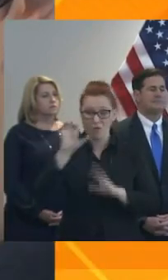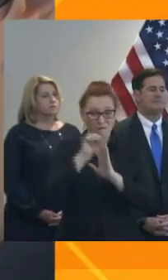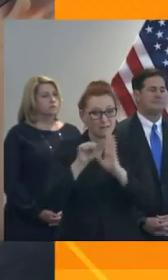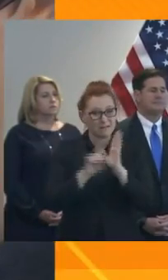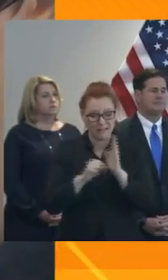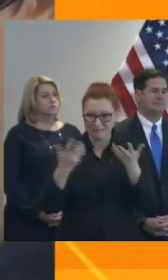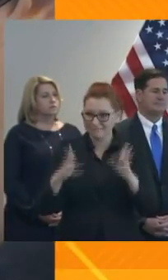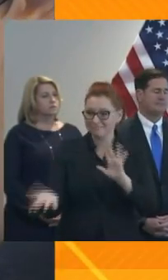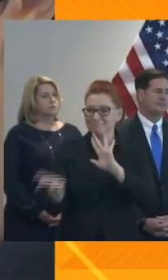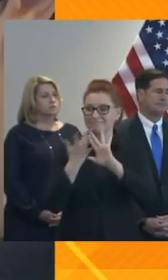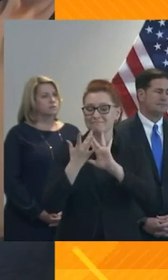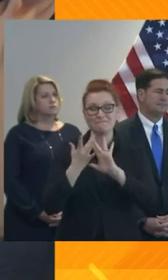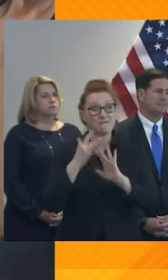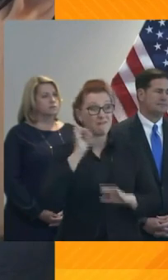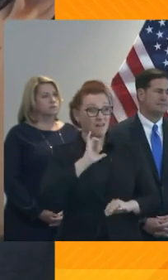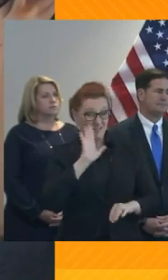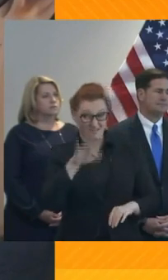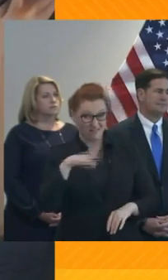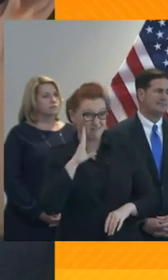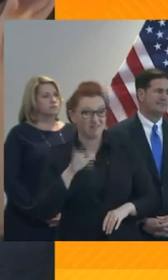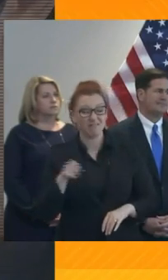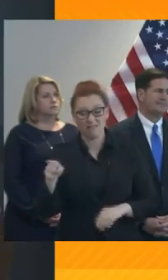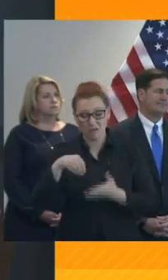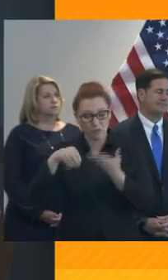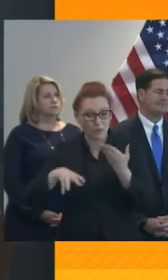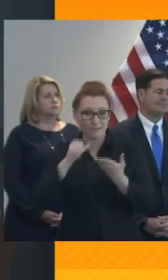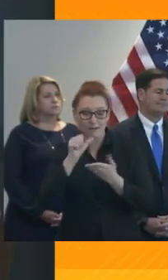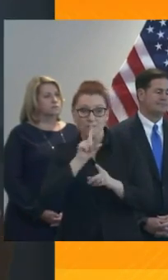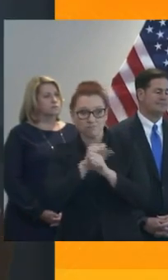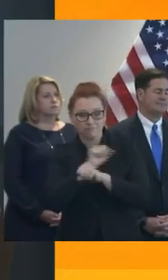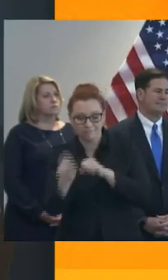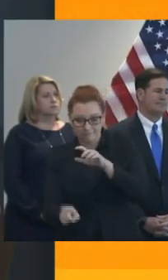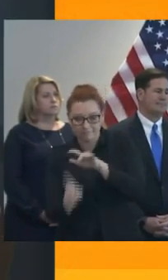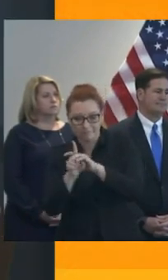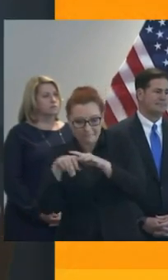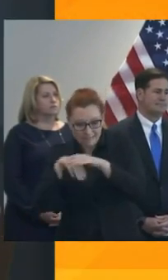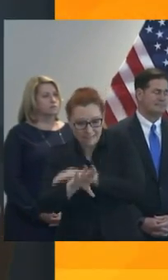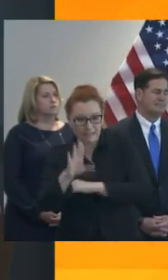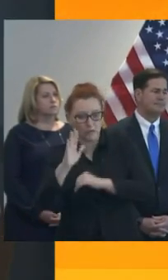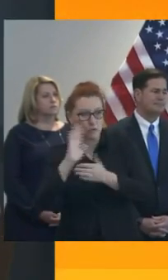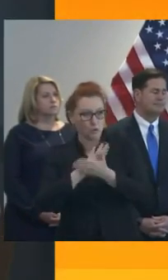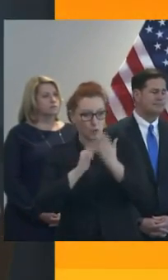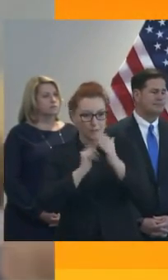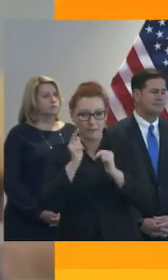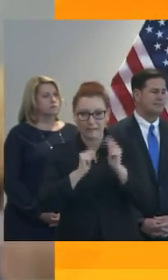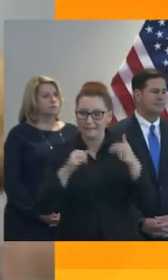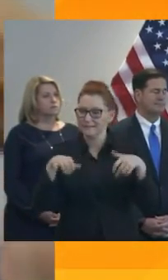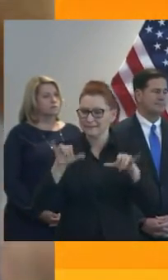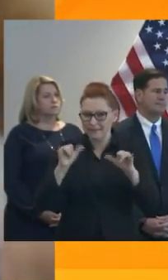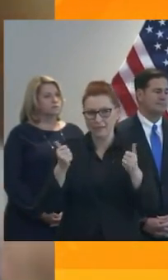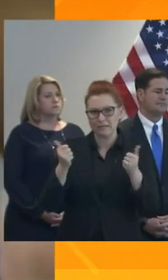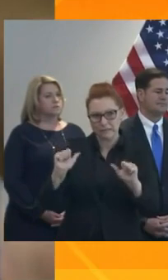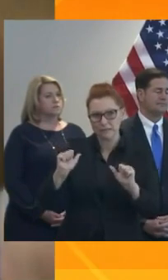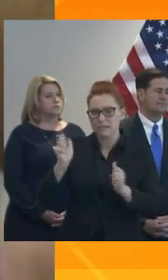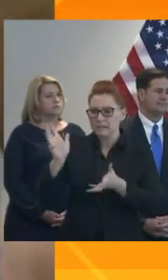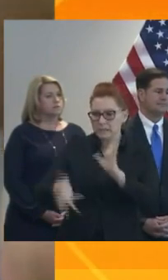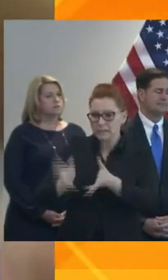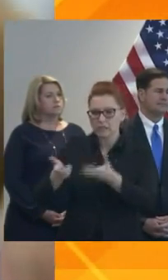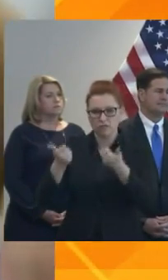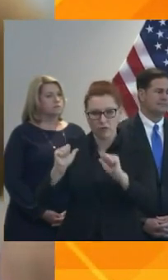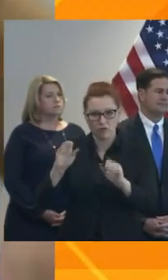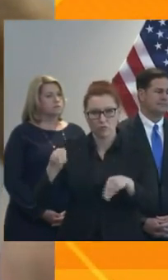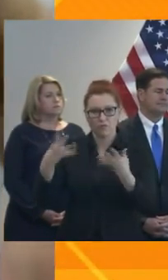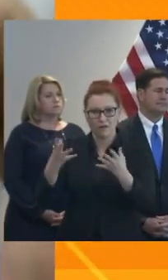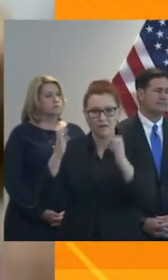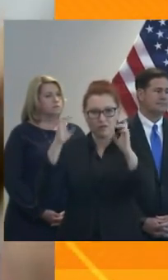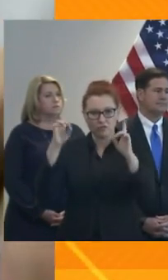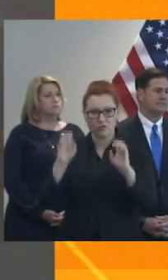that while students are not currently in their school buildings, every effort is being made to provide them with educational opportunities.